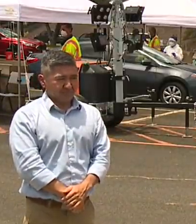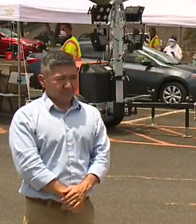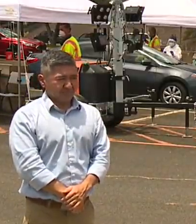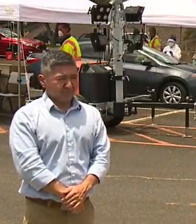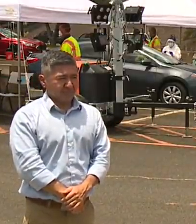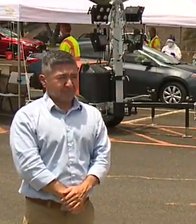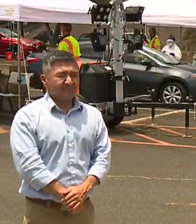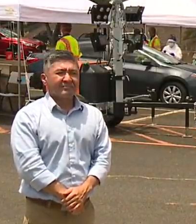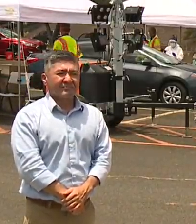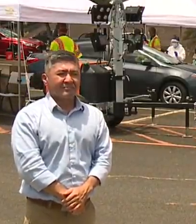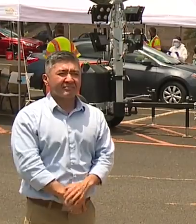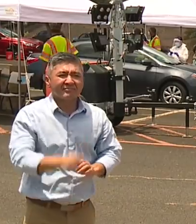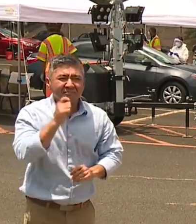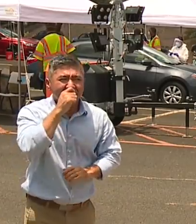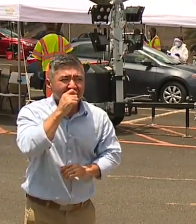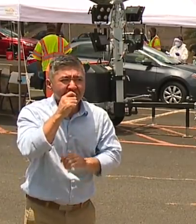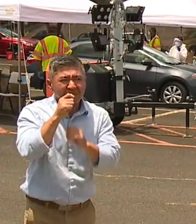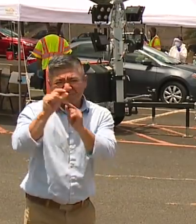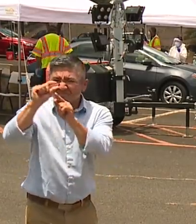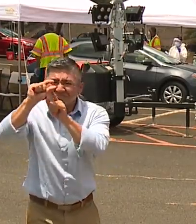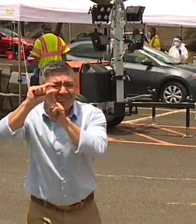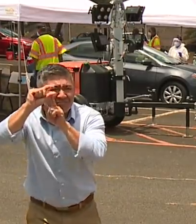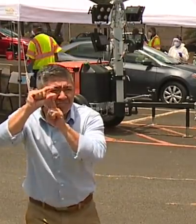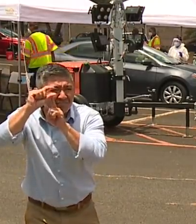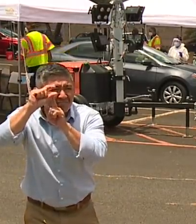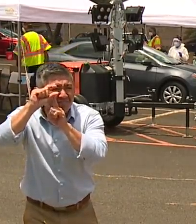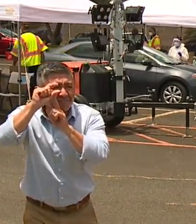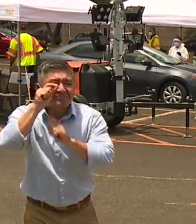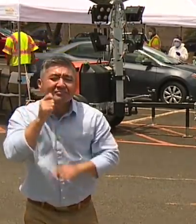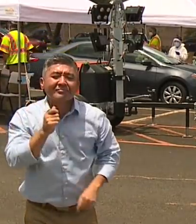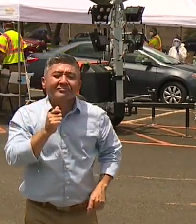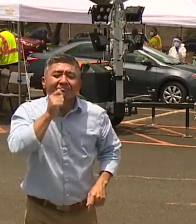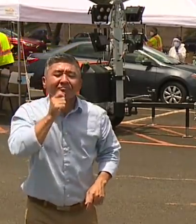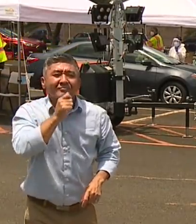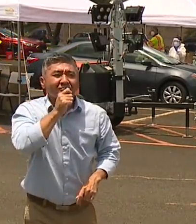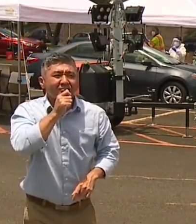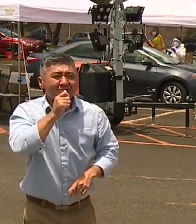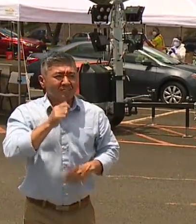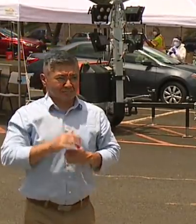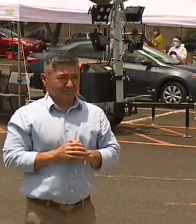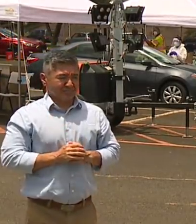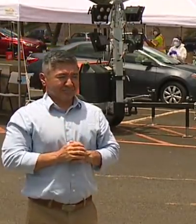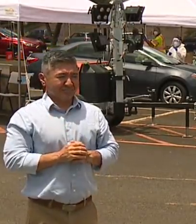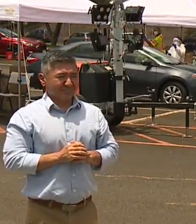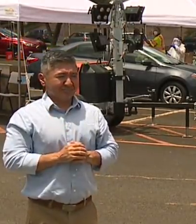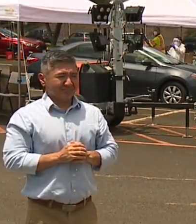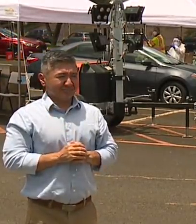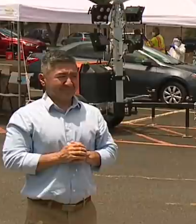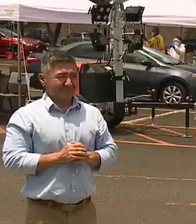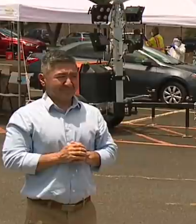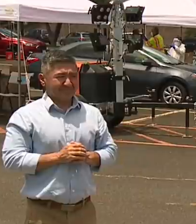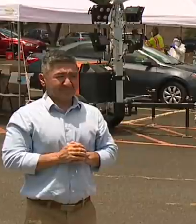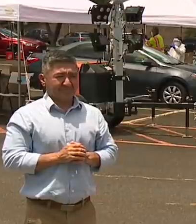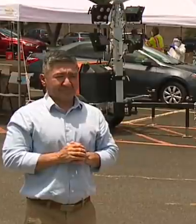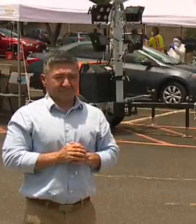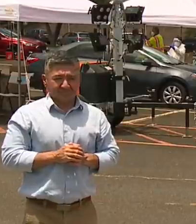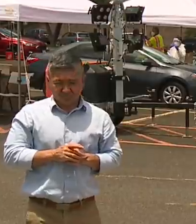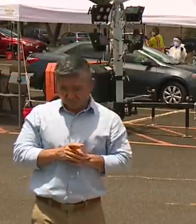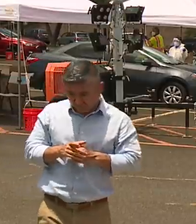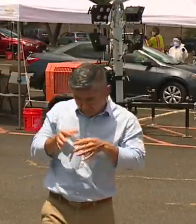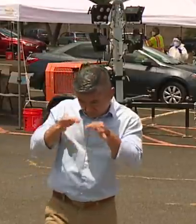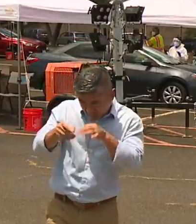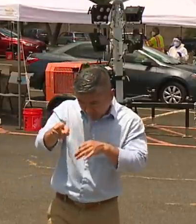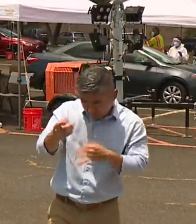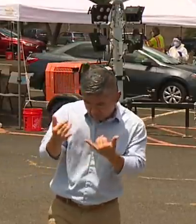like. But only the very tip is what goes into your nostril. So they'll tell you to put it in your